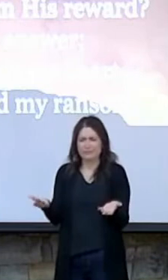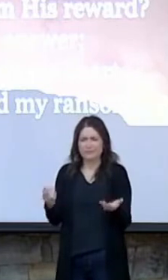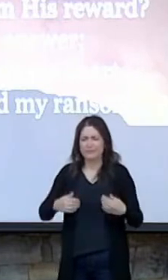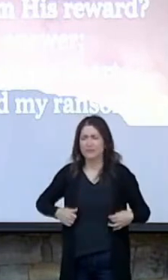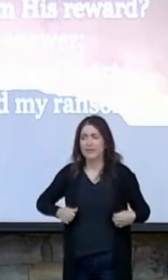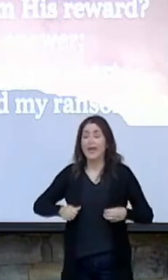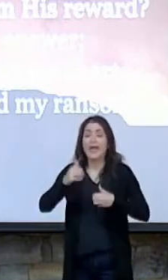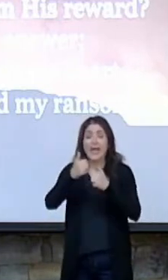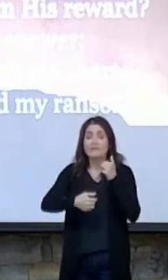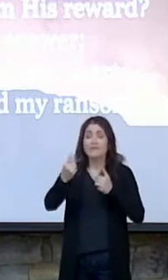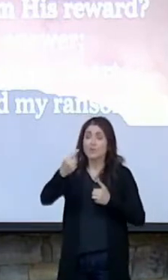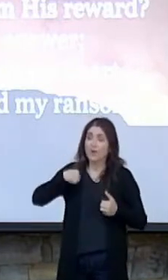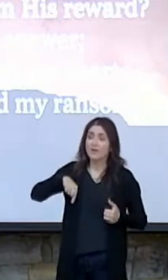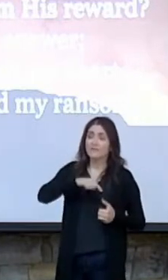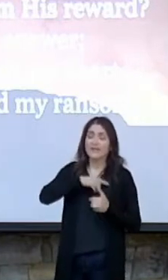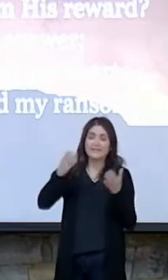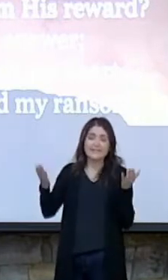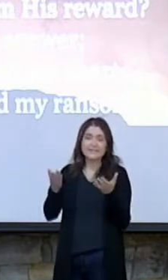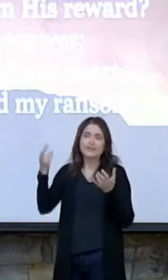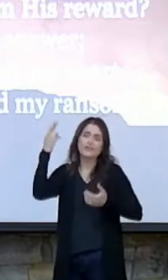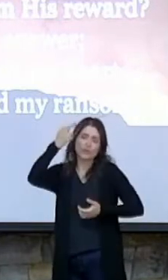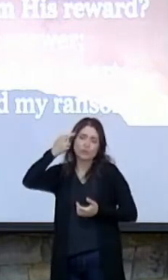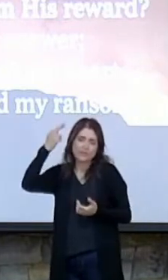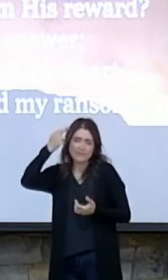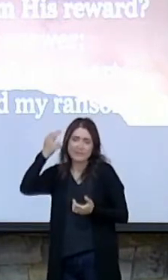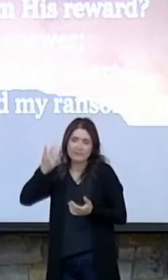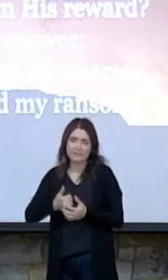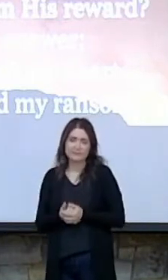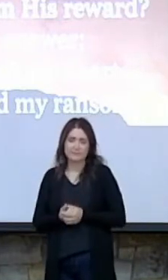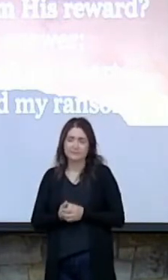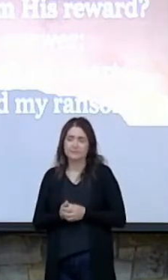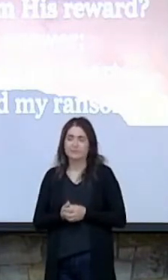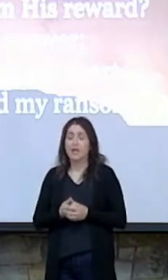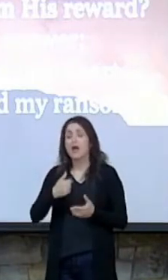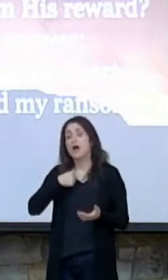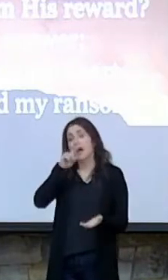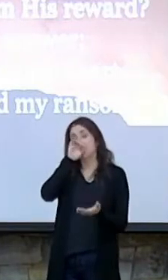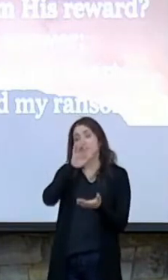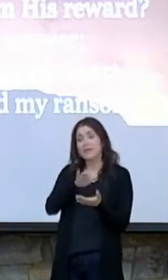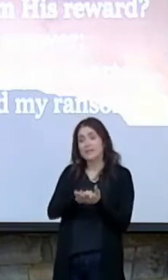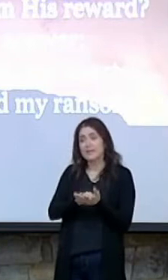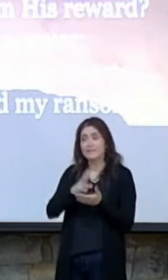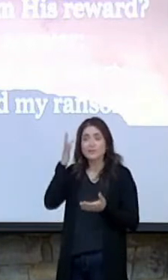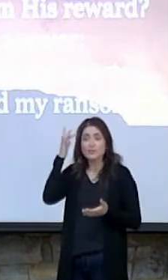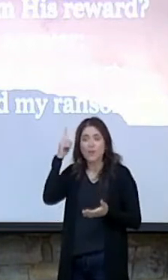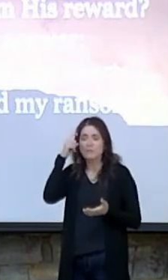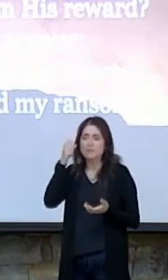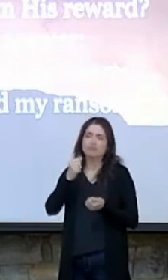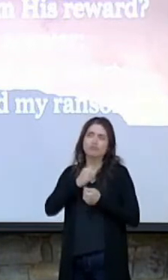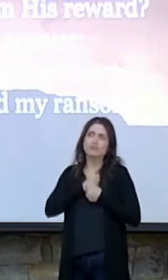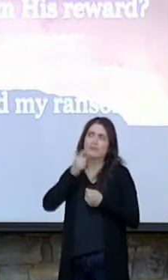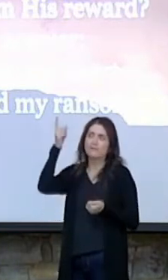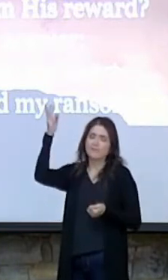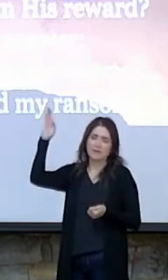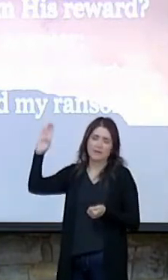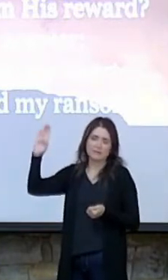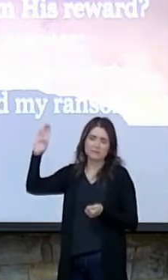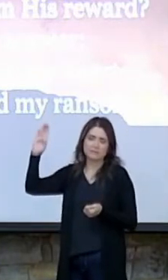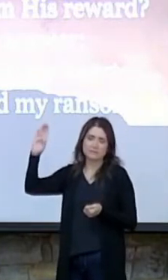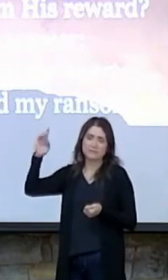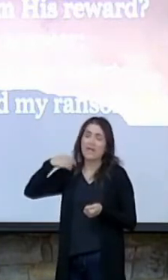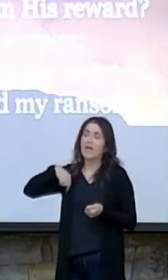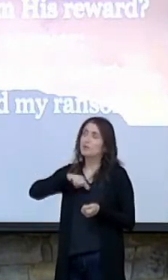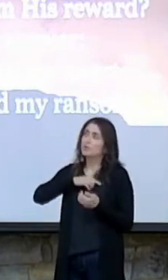Every one of us is here for a reason. I believe it's because we love God and we